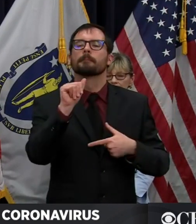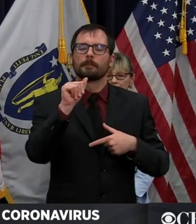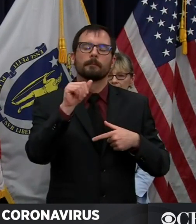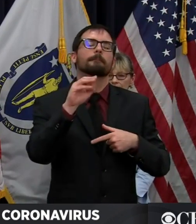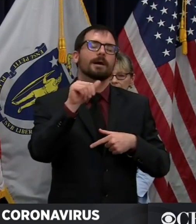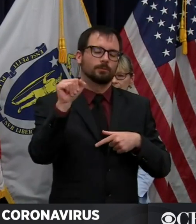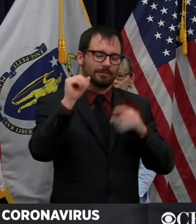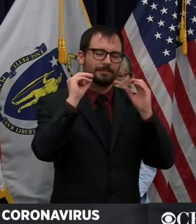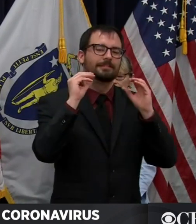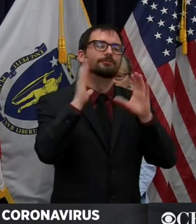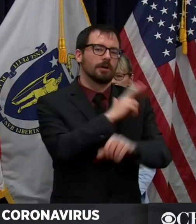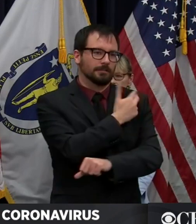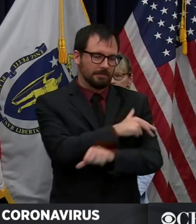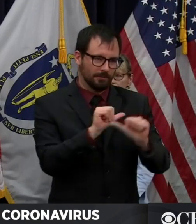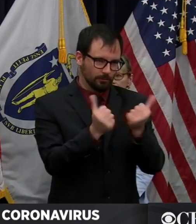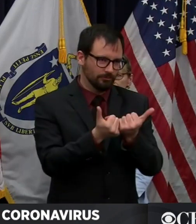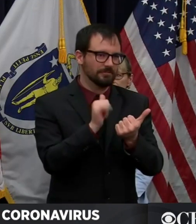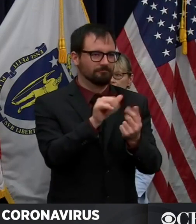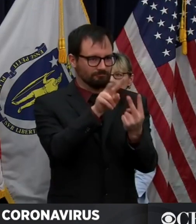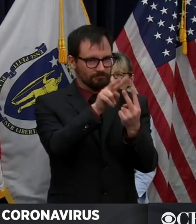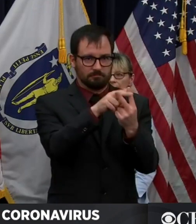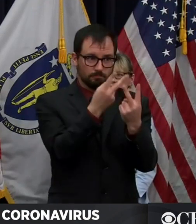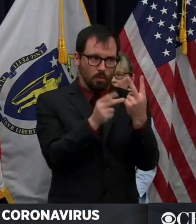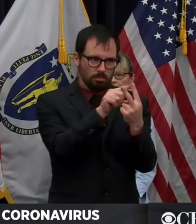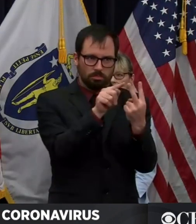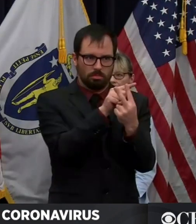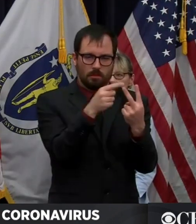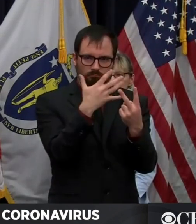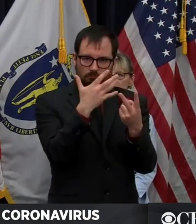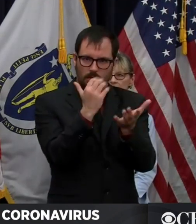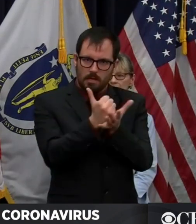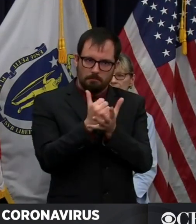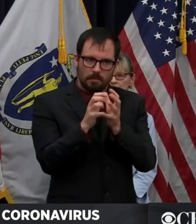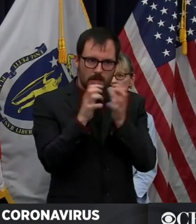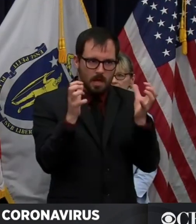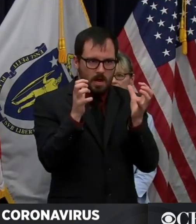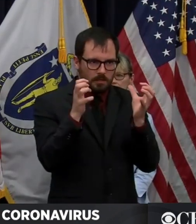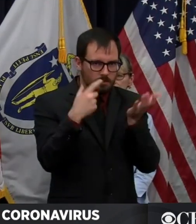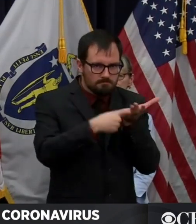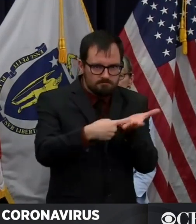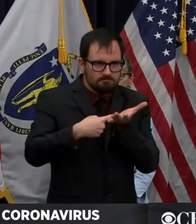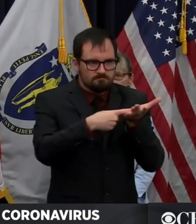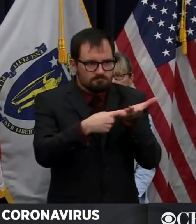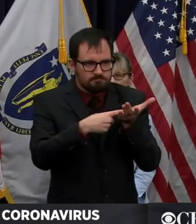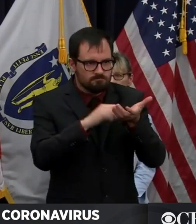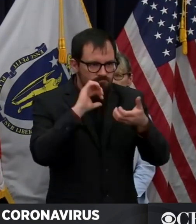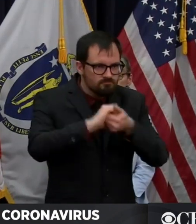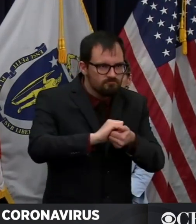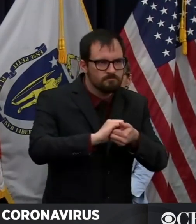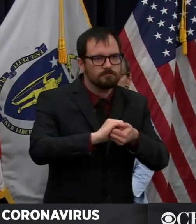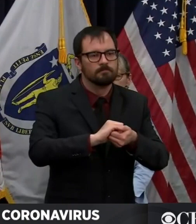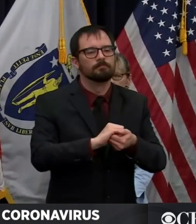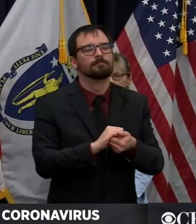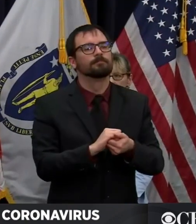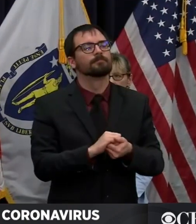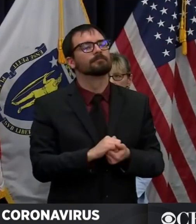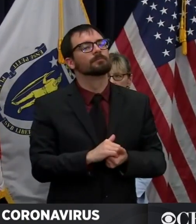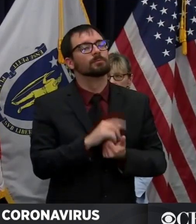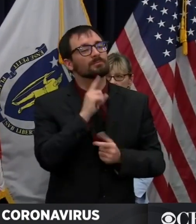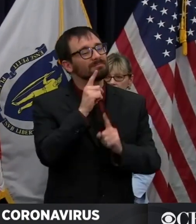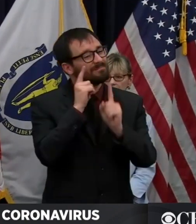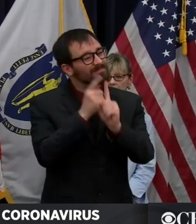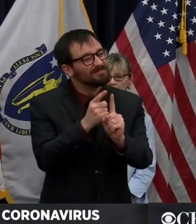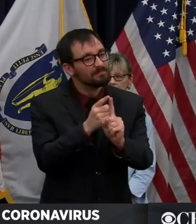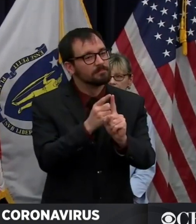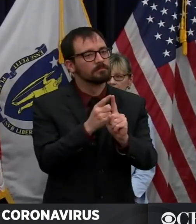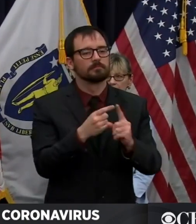together, side by side, so that in short order, we can give the real heroes of all of this, the folks who are on the front line, fighting this fight, and